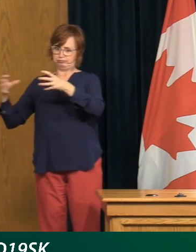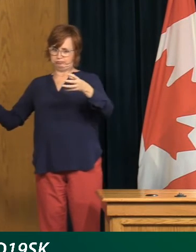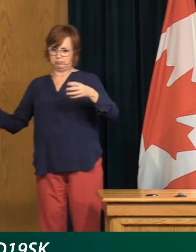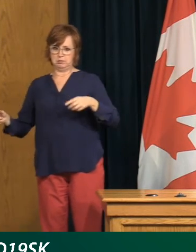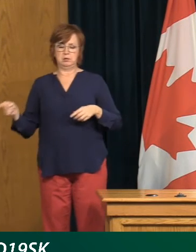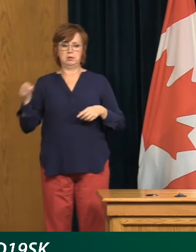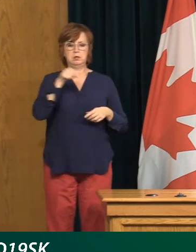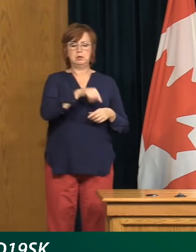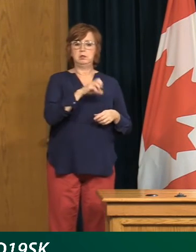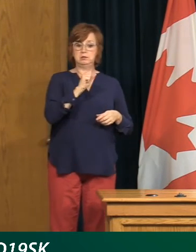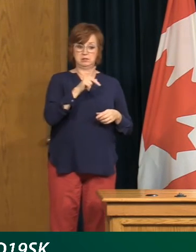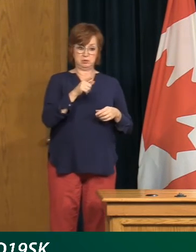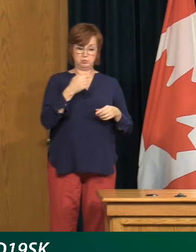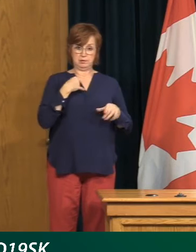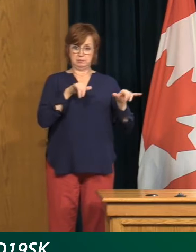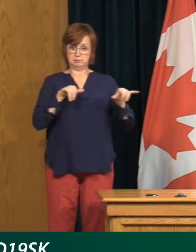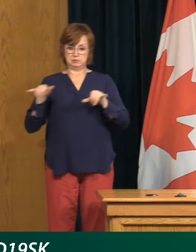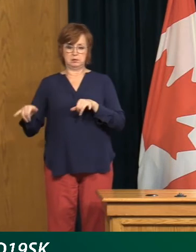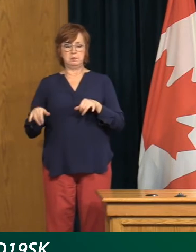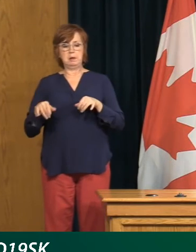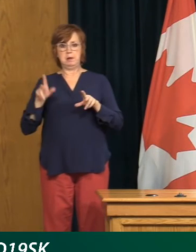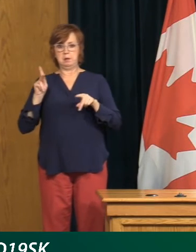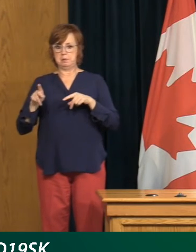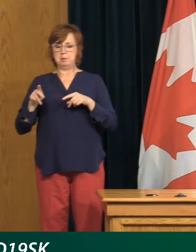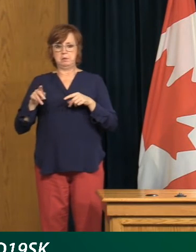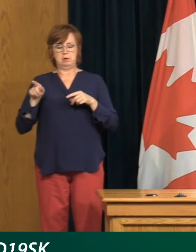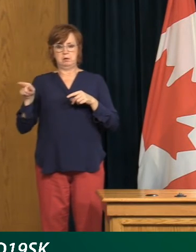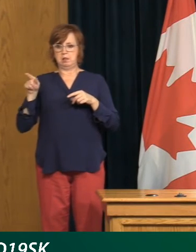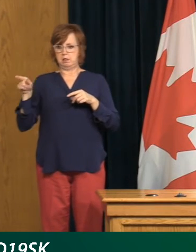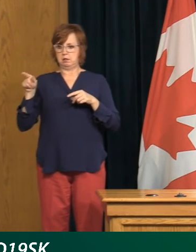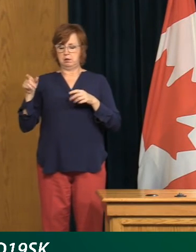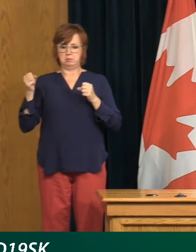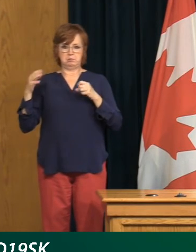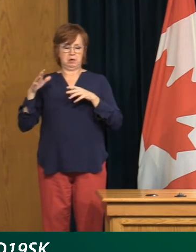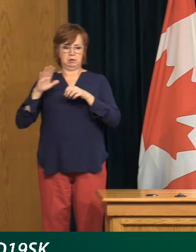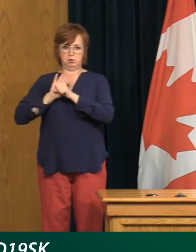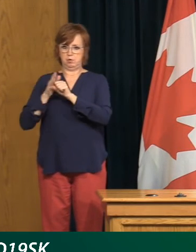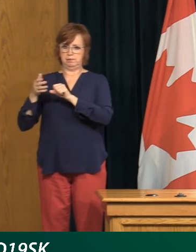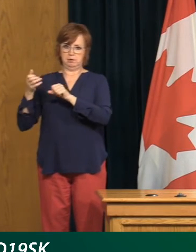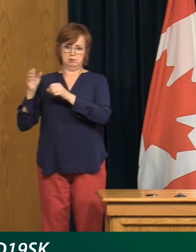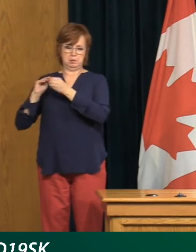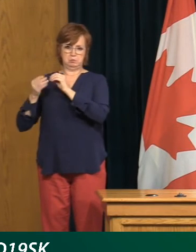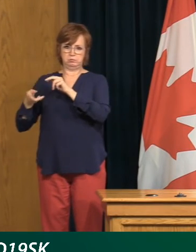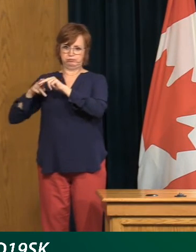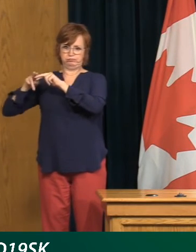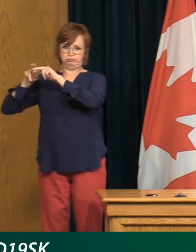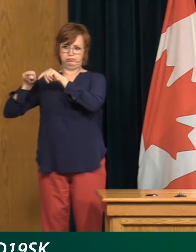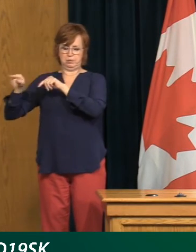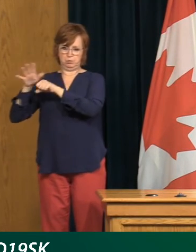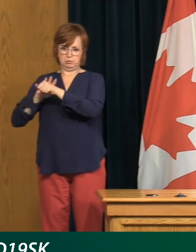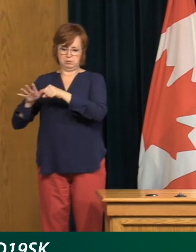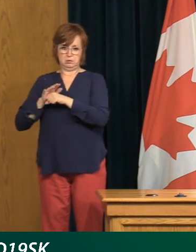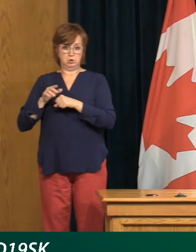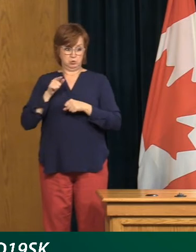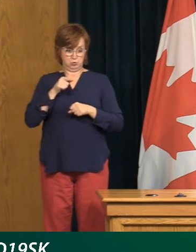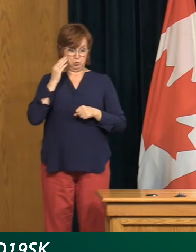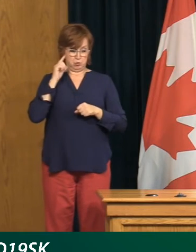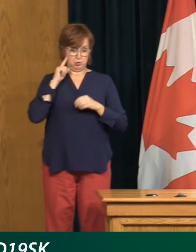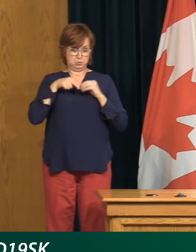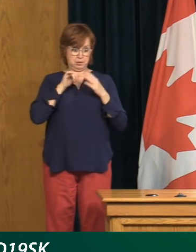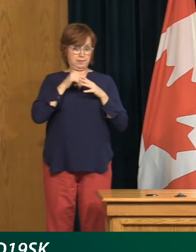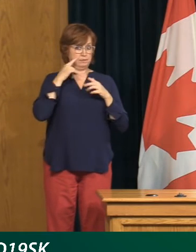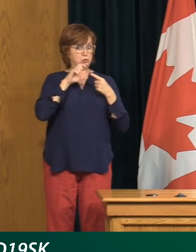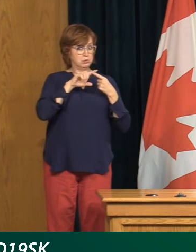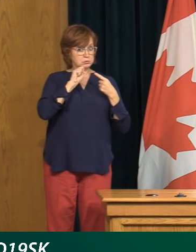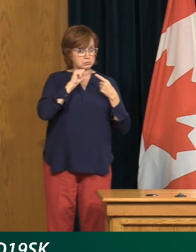as we see cases grow where they are particularly active, these groups. Are you aware of the existence of this group, and are you